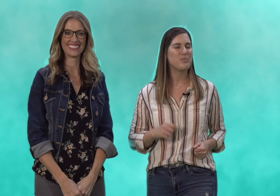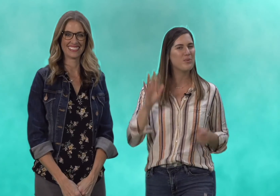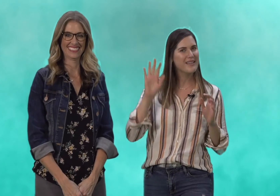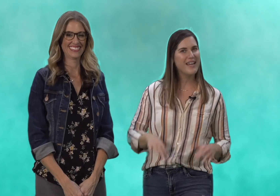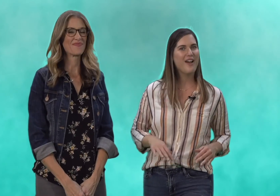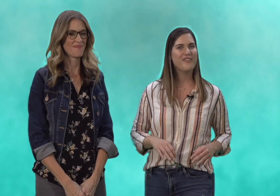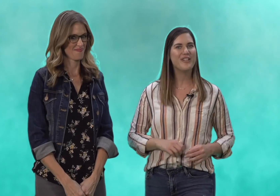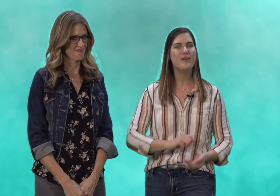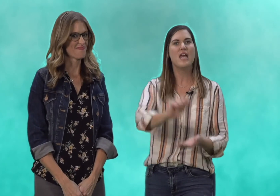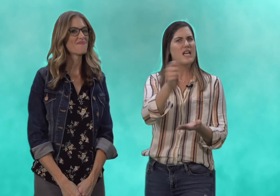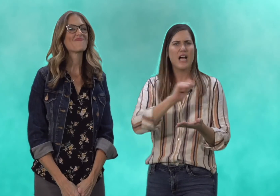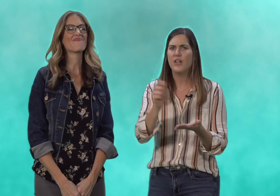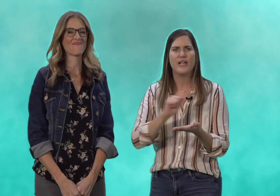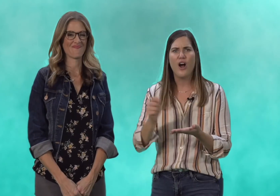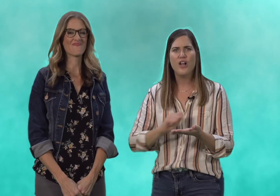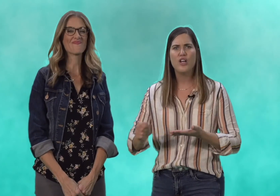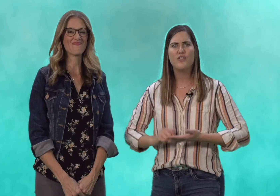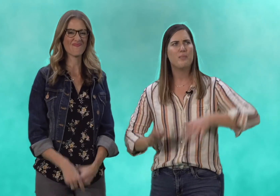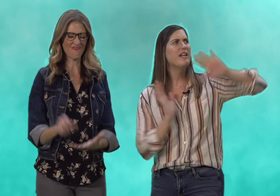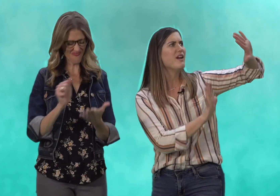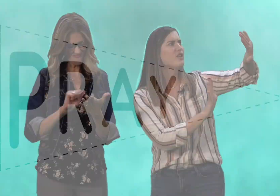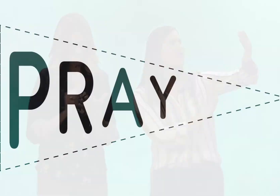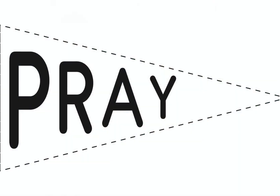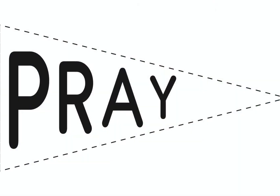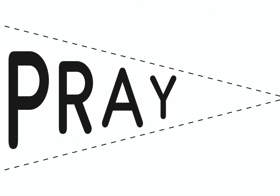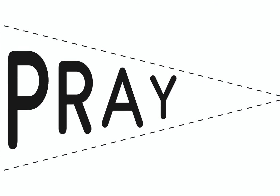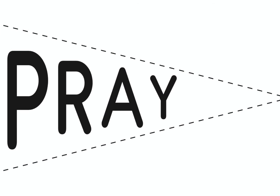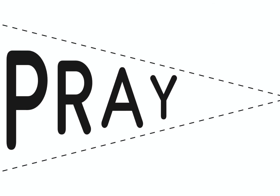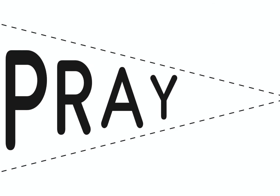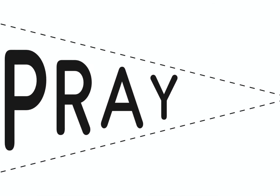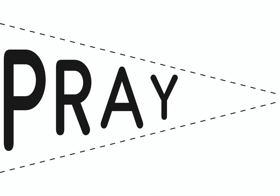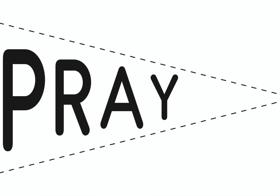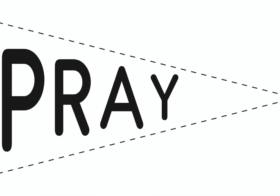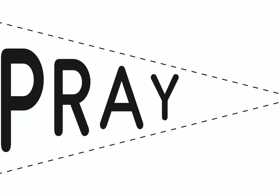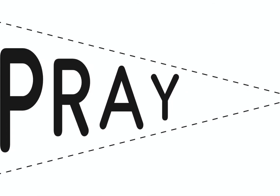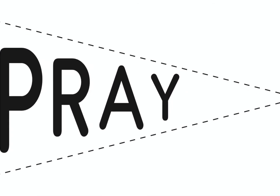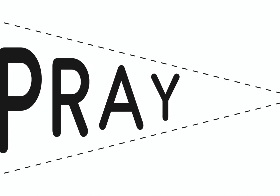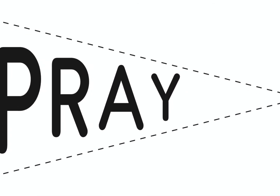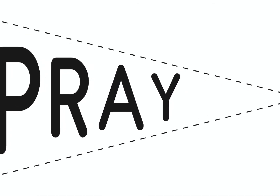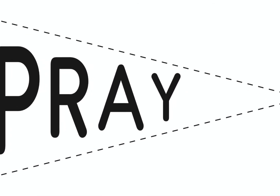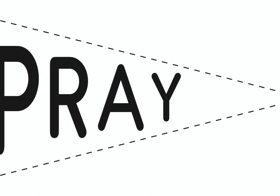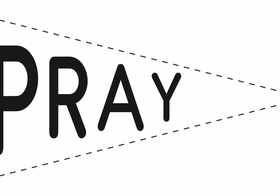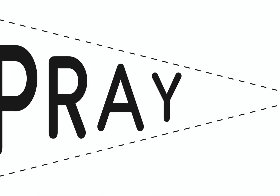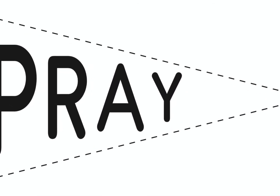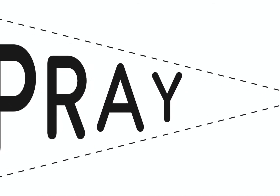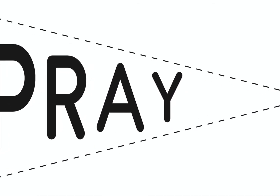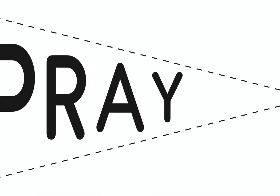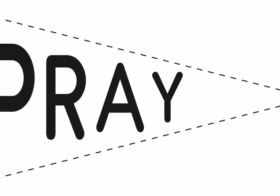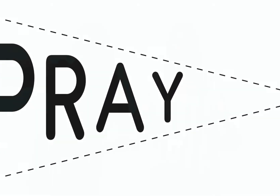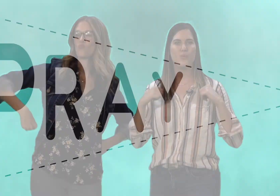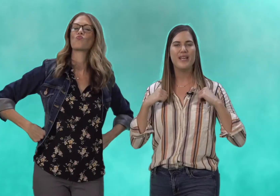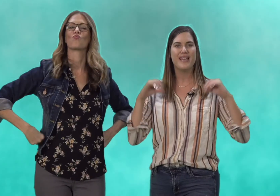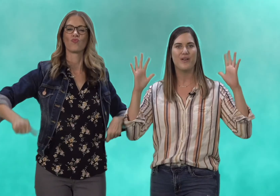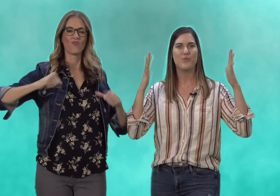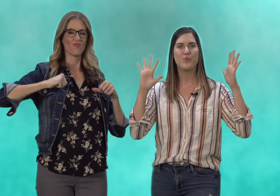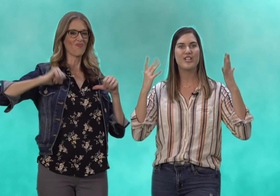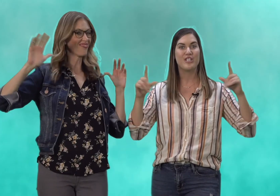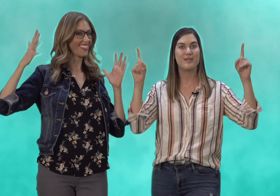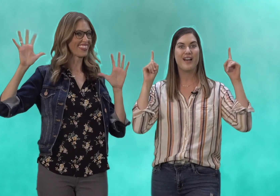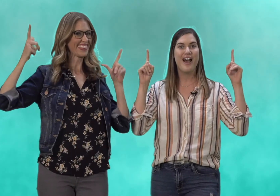print that off for you color it all over put it on your refrigerator put it in your bathroom put it somewhere and remind yourself that we can worship god